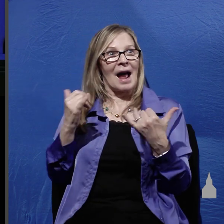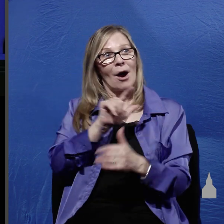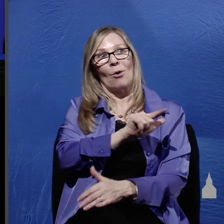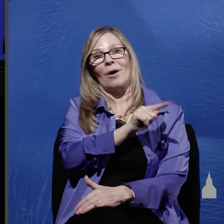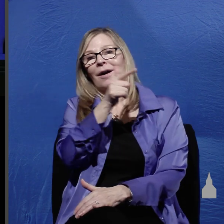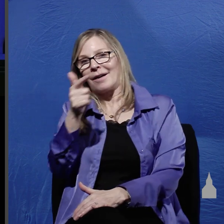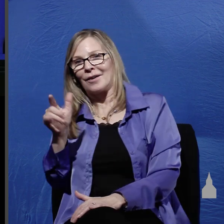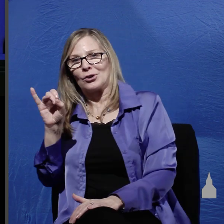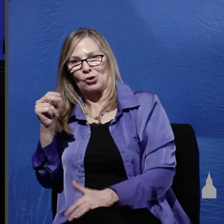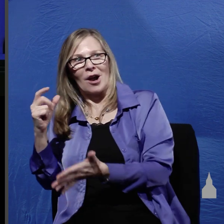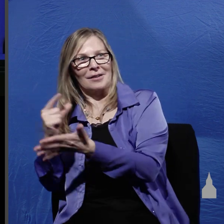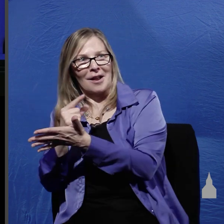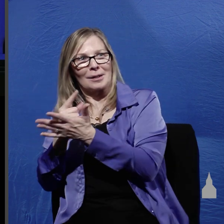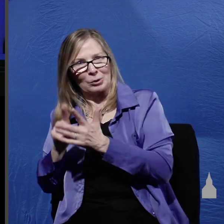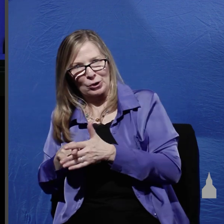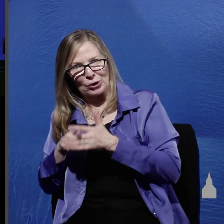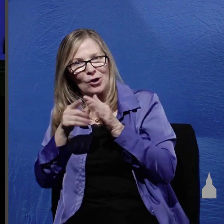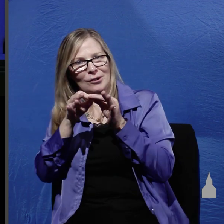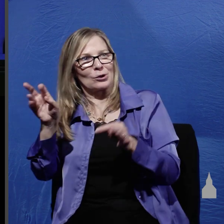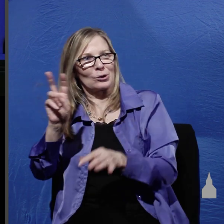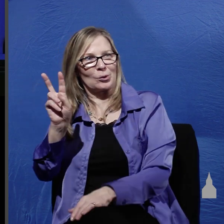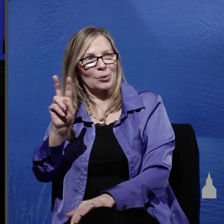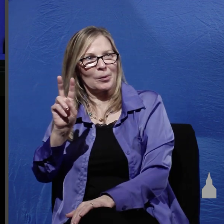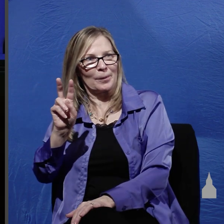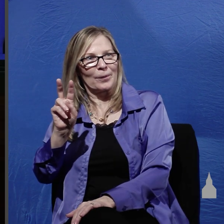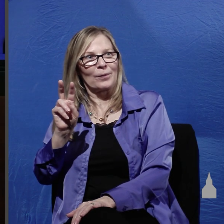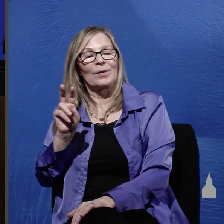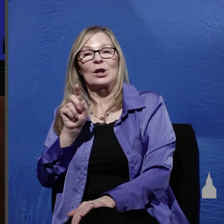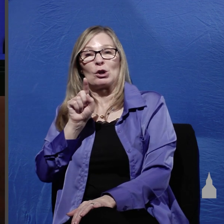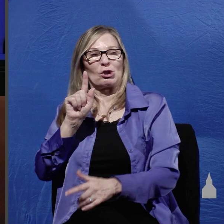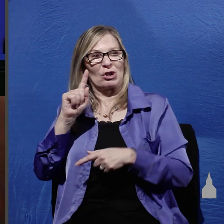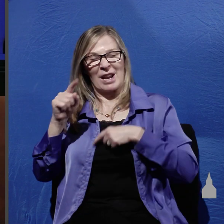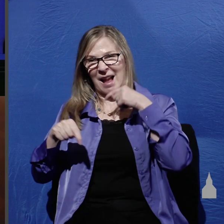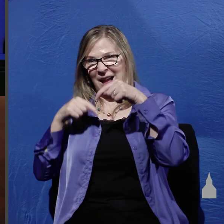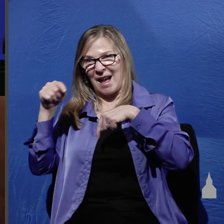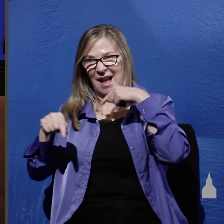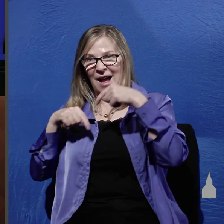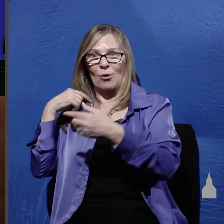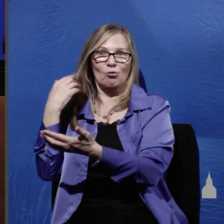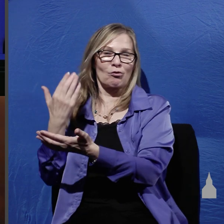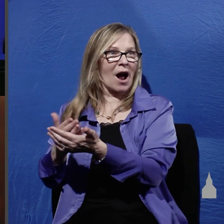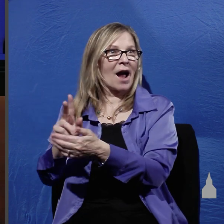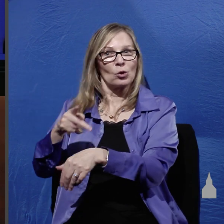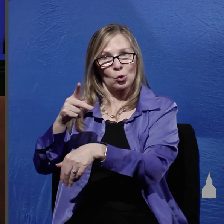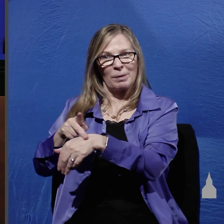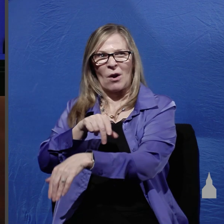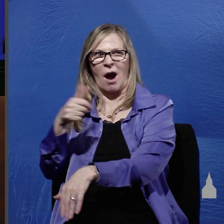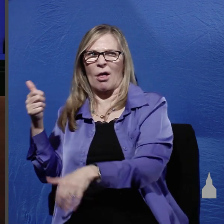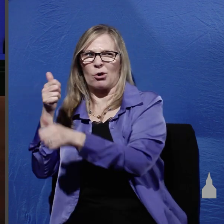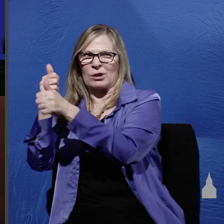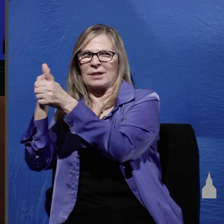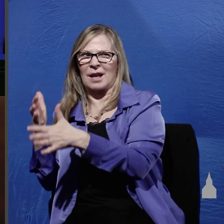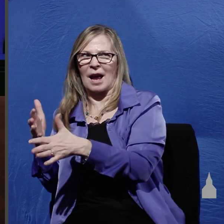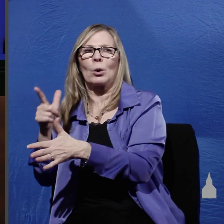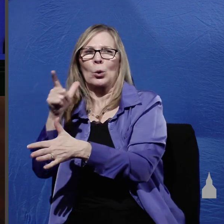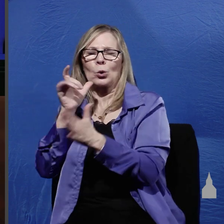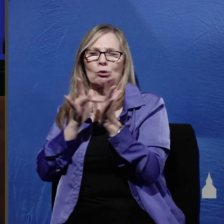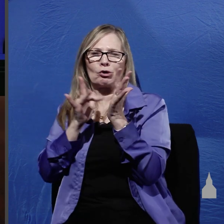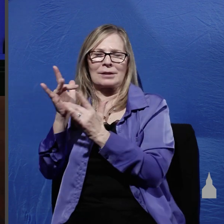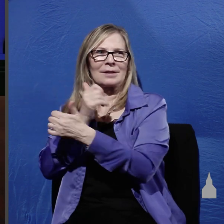in verse 2 so she ran and came to Simon Peter and to the other disciple whom Jesus loved and